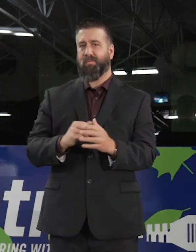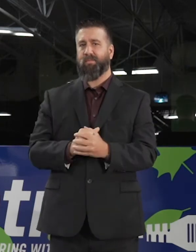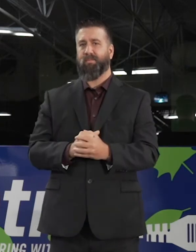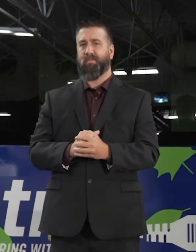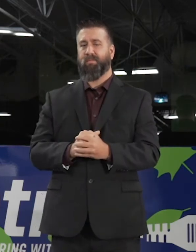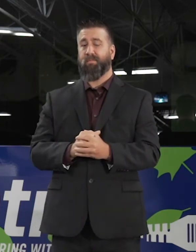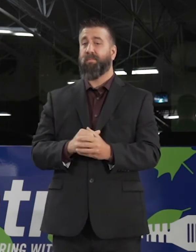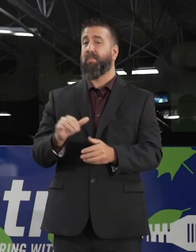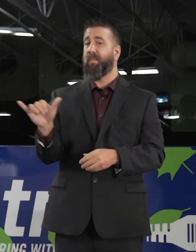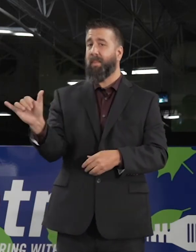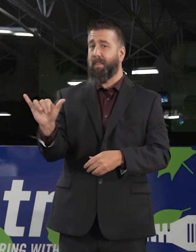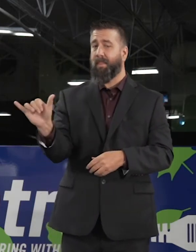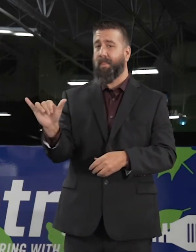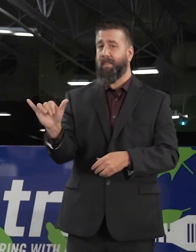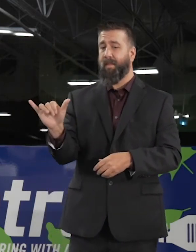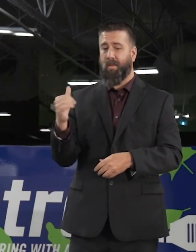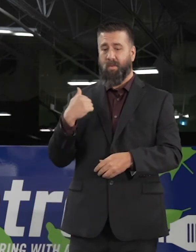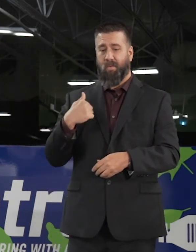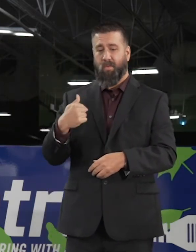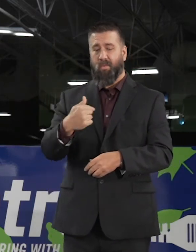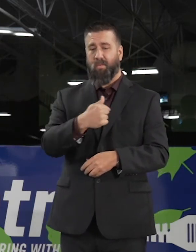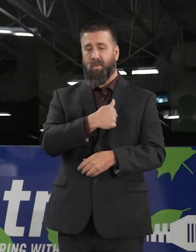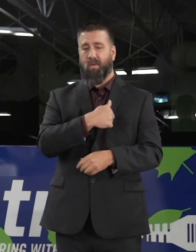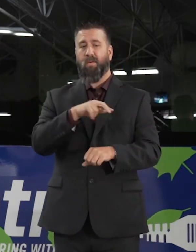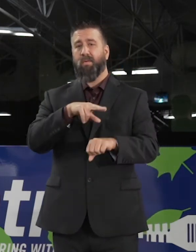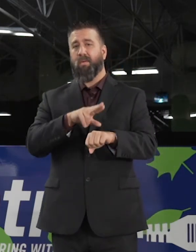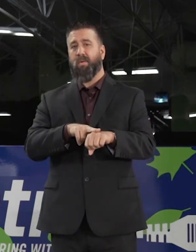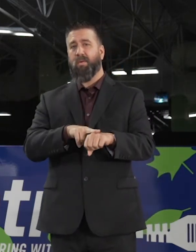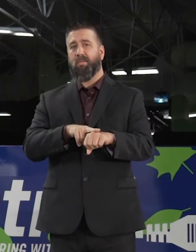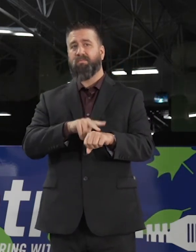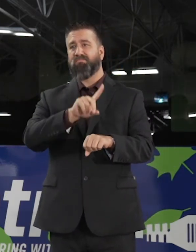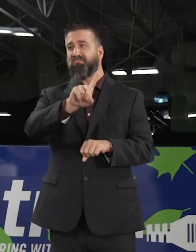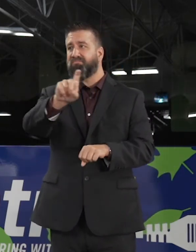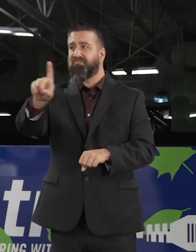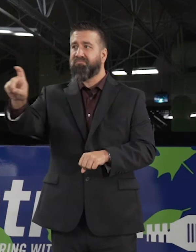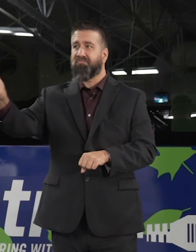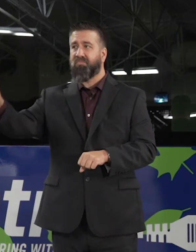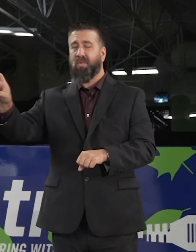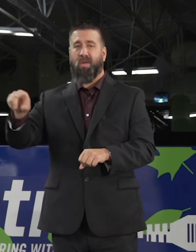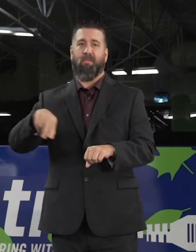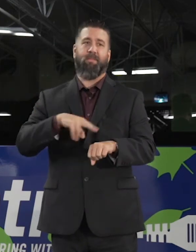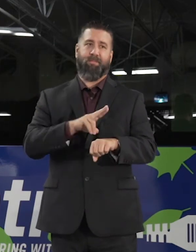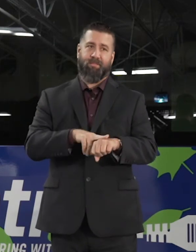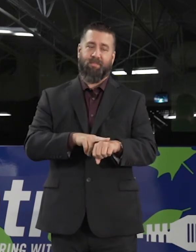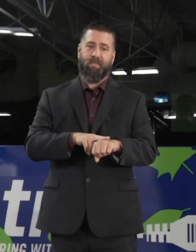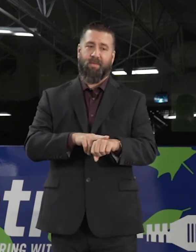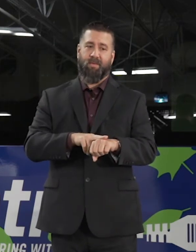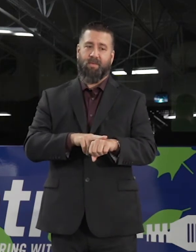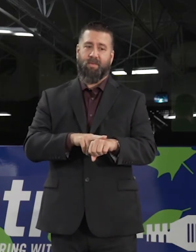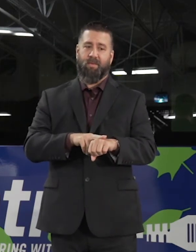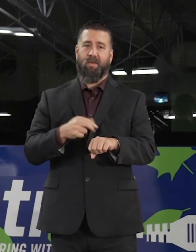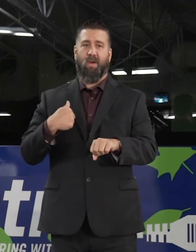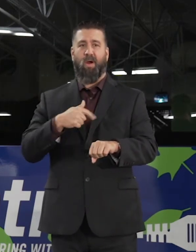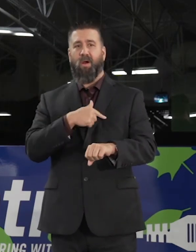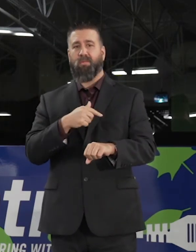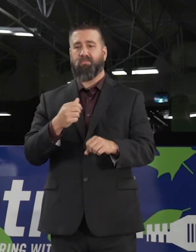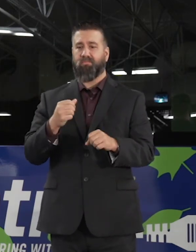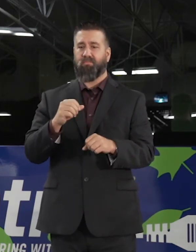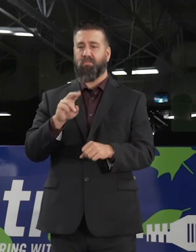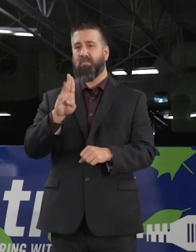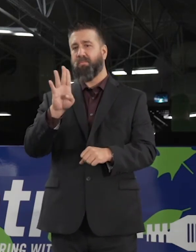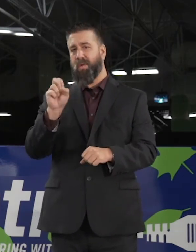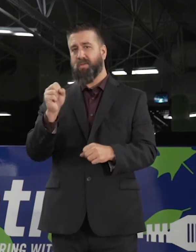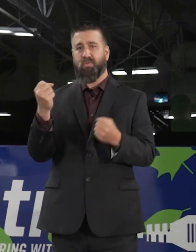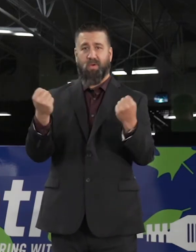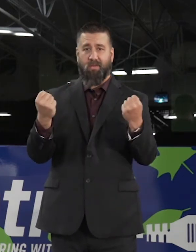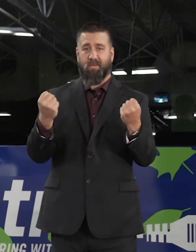In addition to that, we are of course asking the public and of course our operators to wear